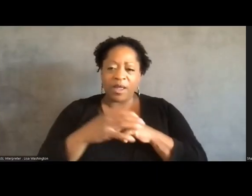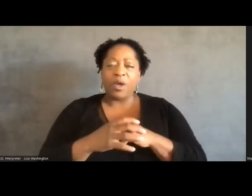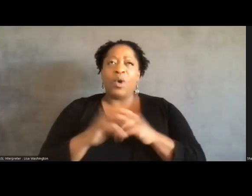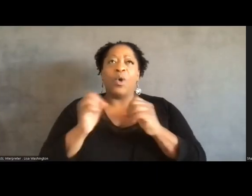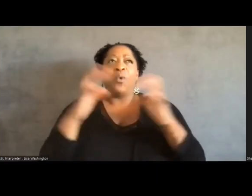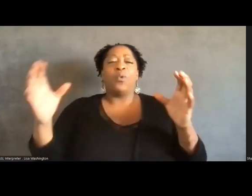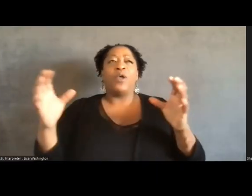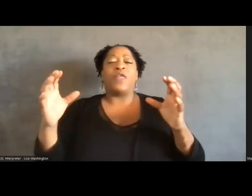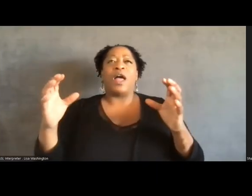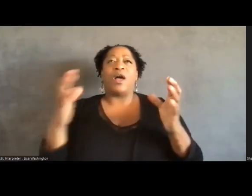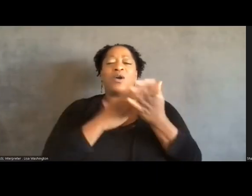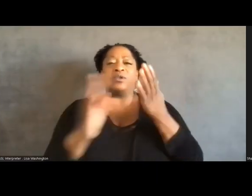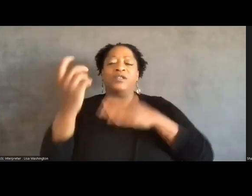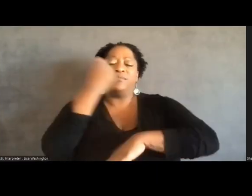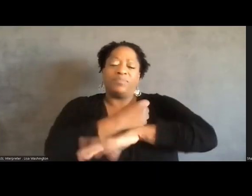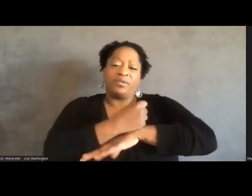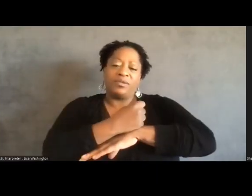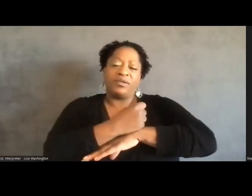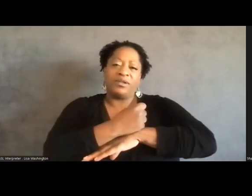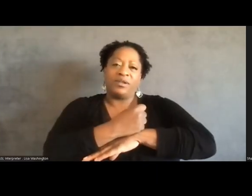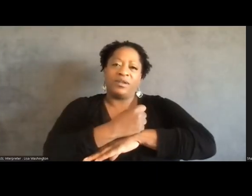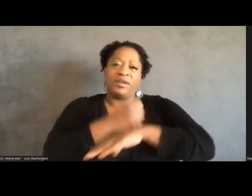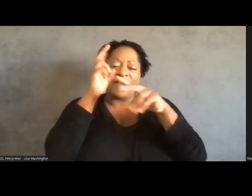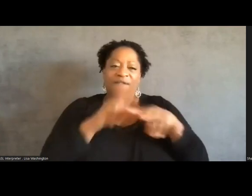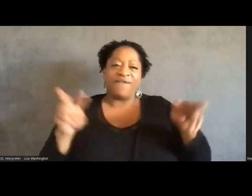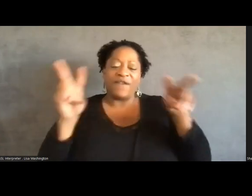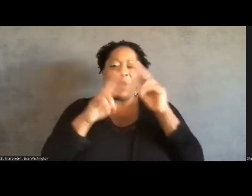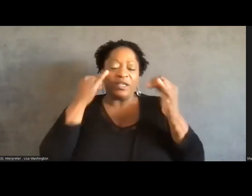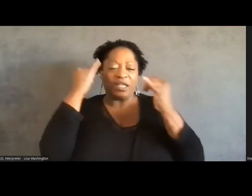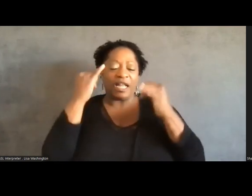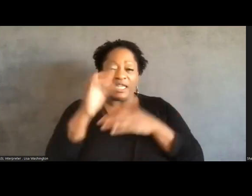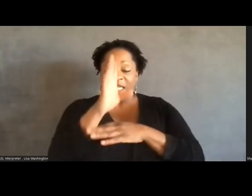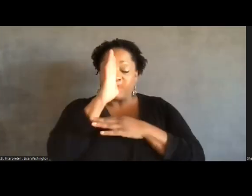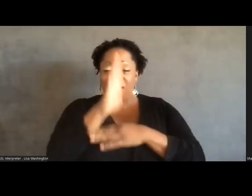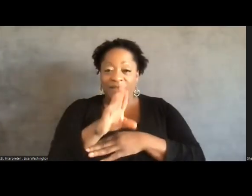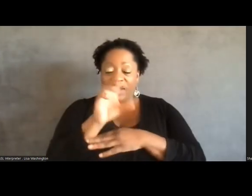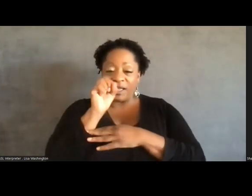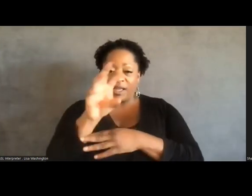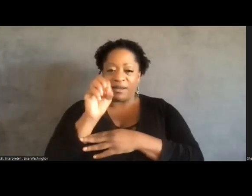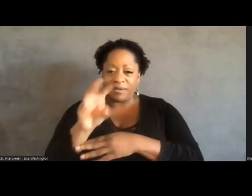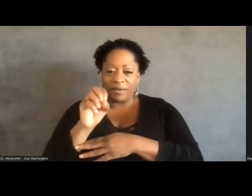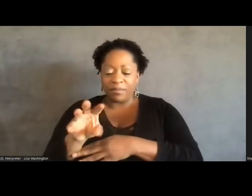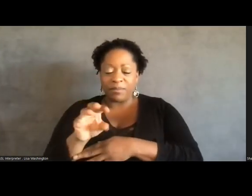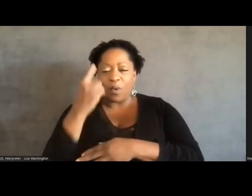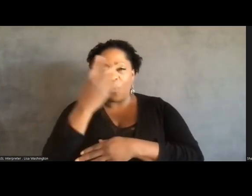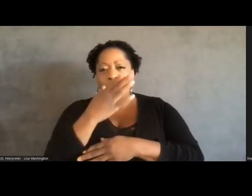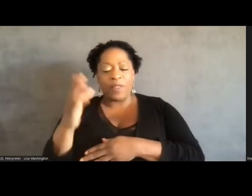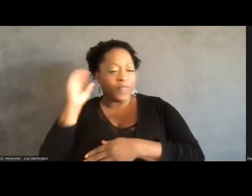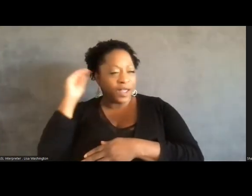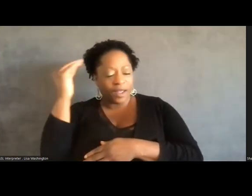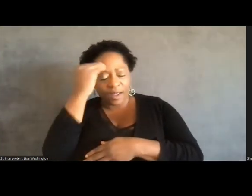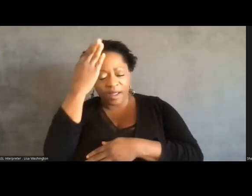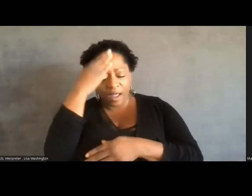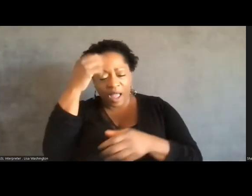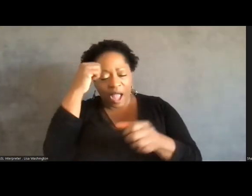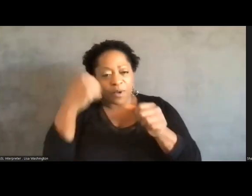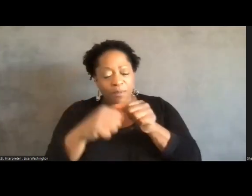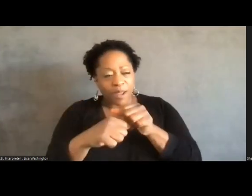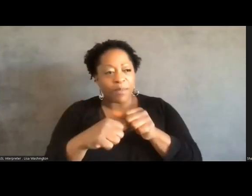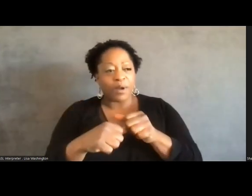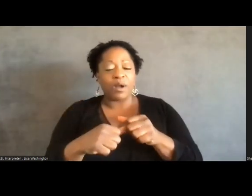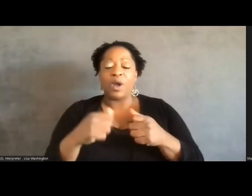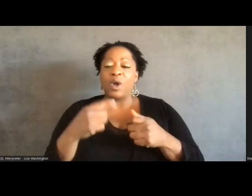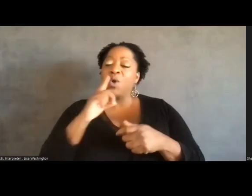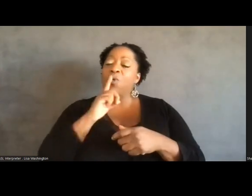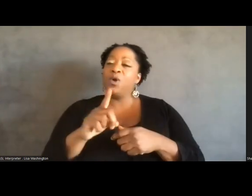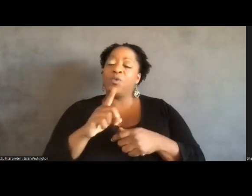abolitionist values, and one thing I was reminded of is that, um, we really brought a lot of people in who started